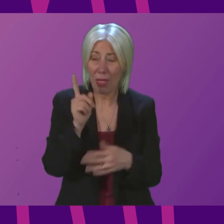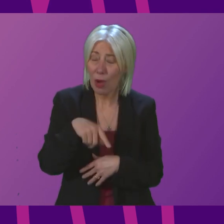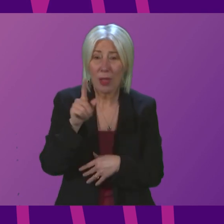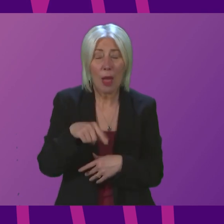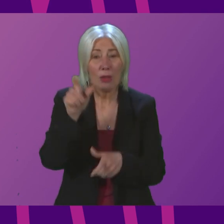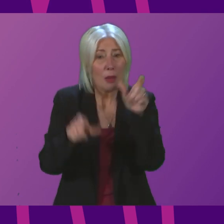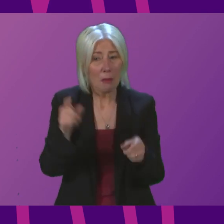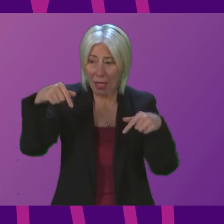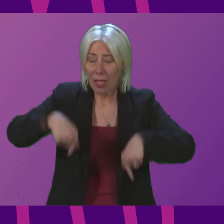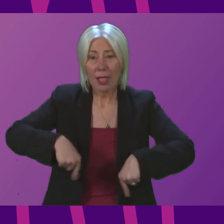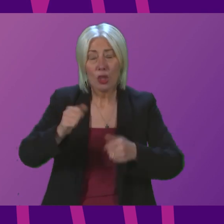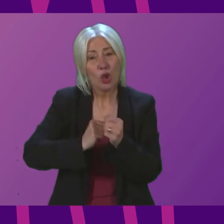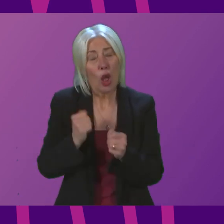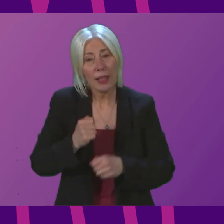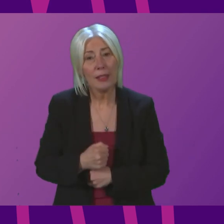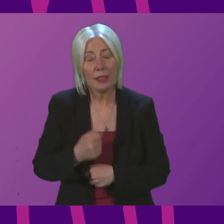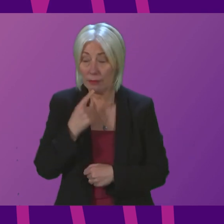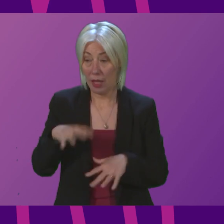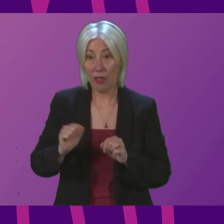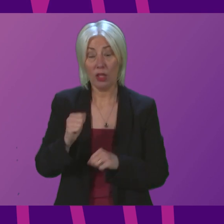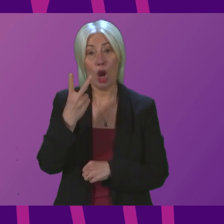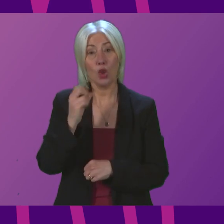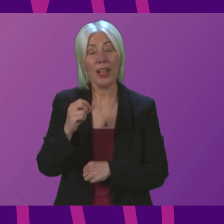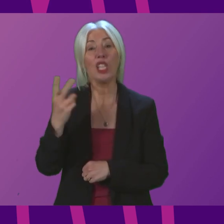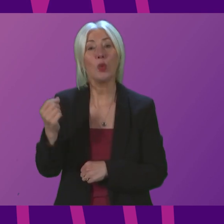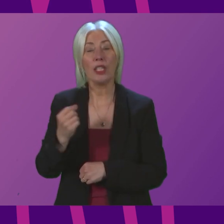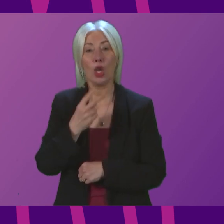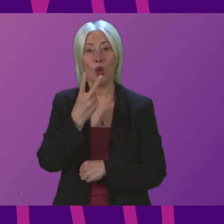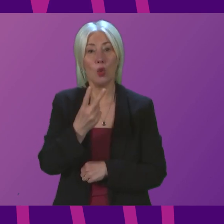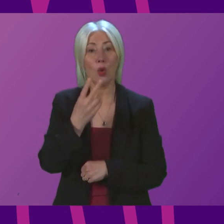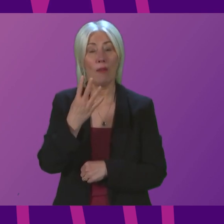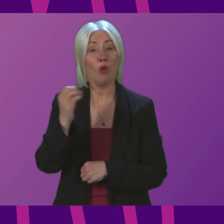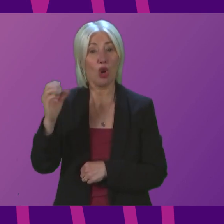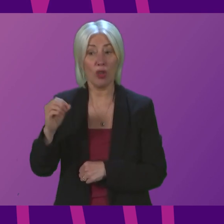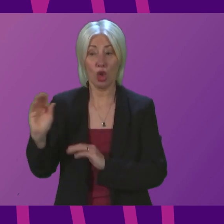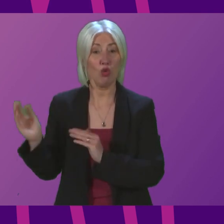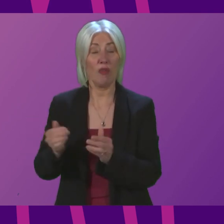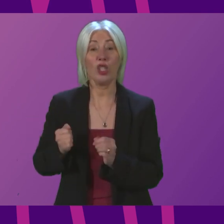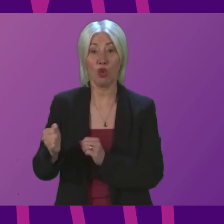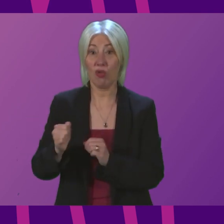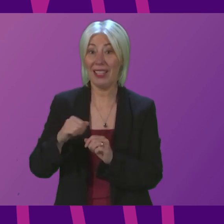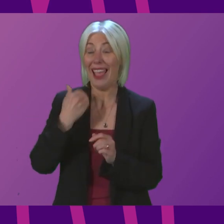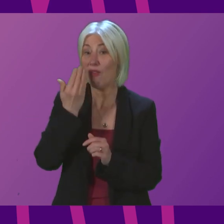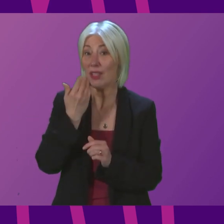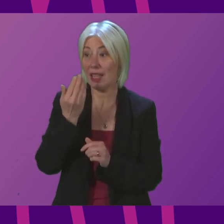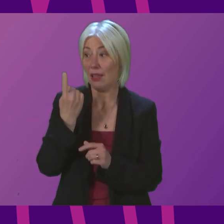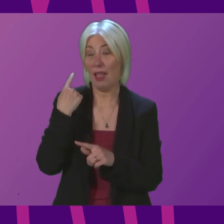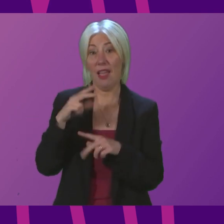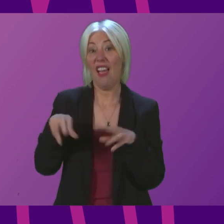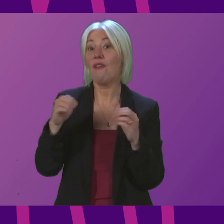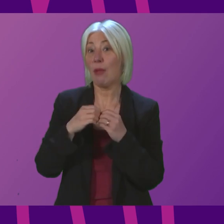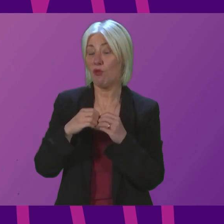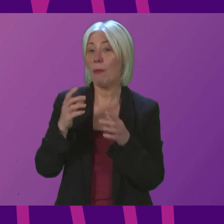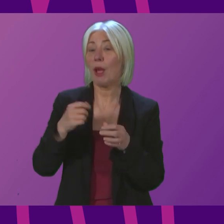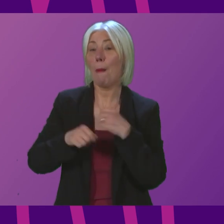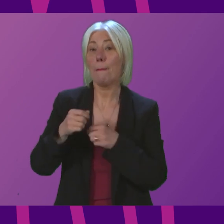country let's look at the facts at the start of 2020 there were 2,400 services a day in February this Scottish government made a permanent